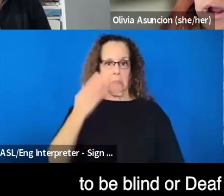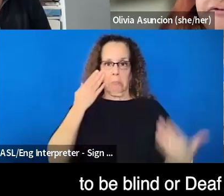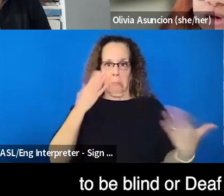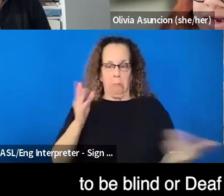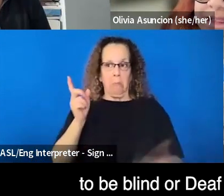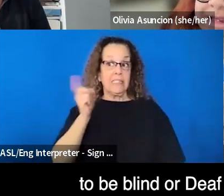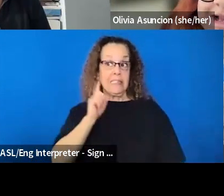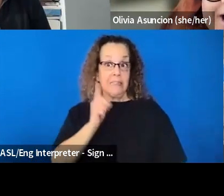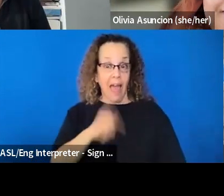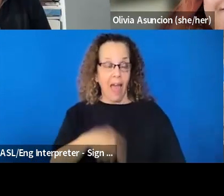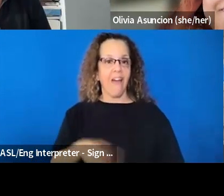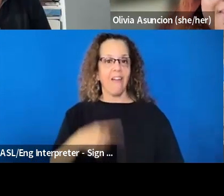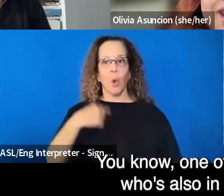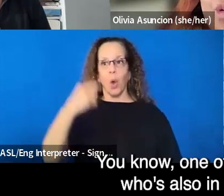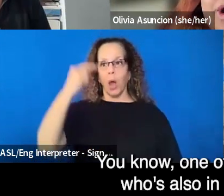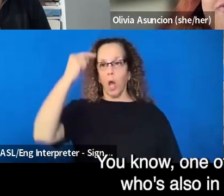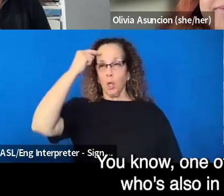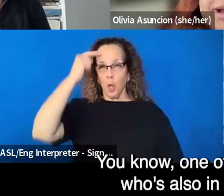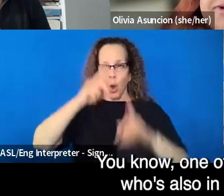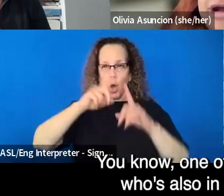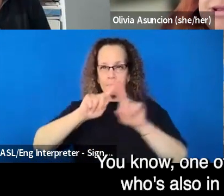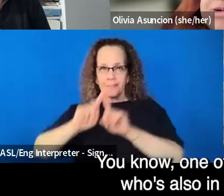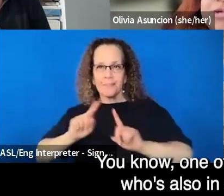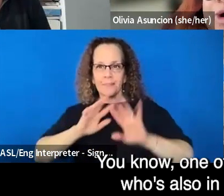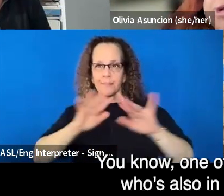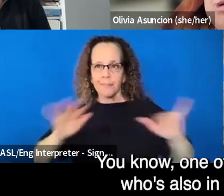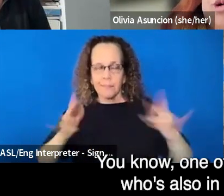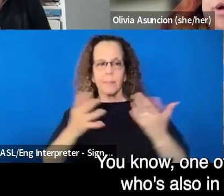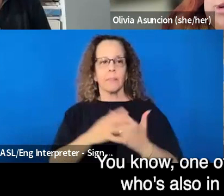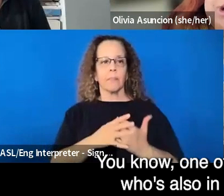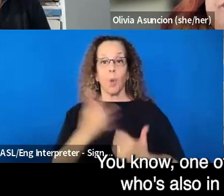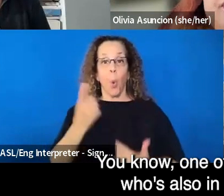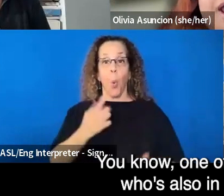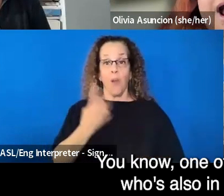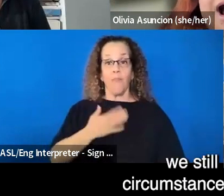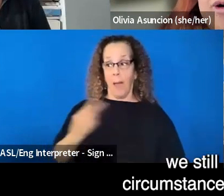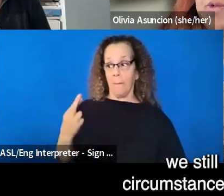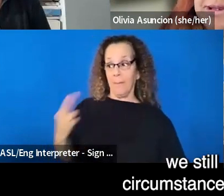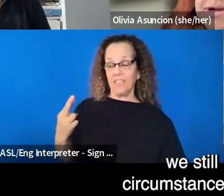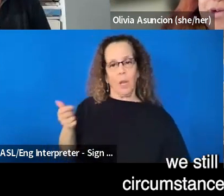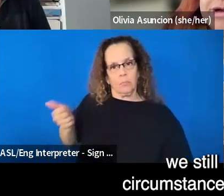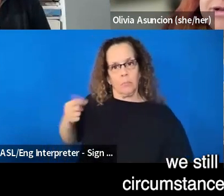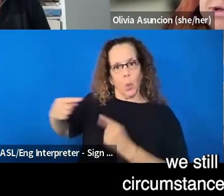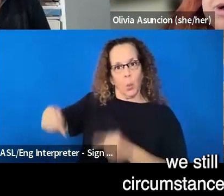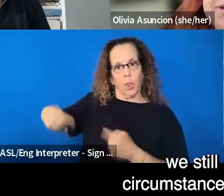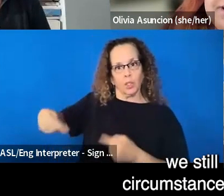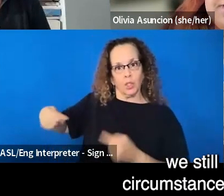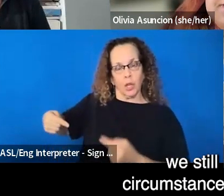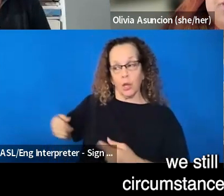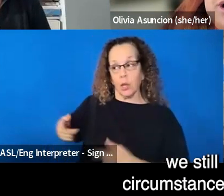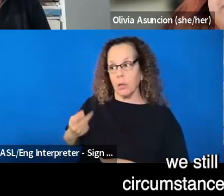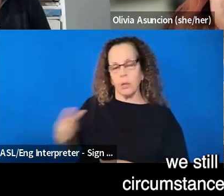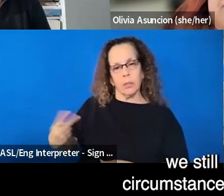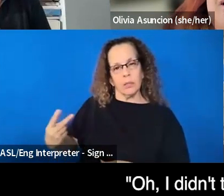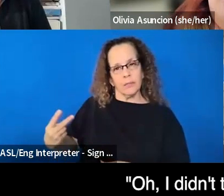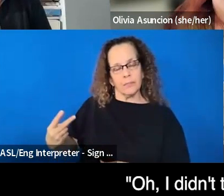neurodivergent. You know, one of my best friends who's also in a wheelchair, we still run into circumstances